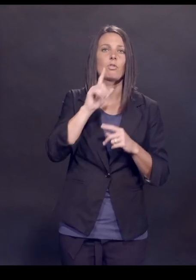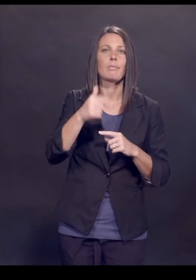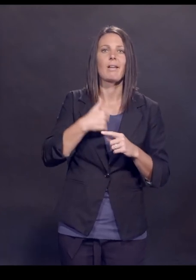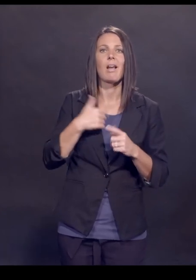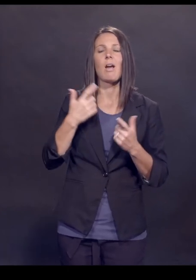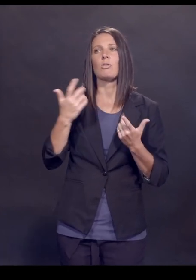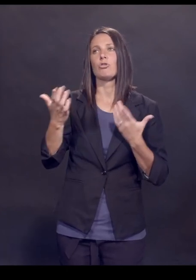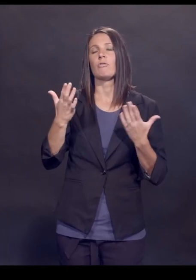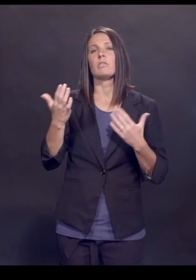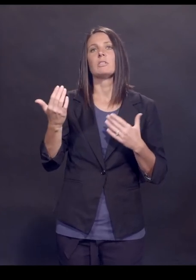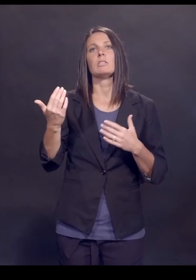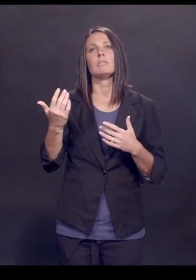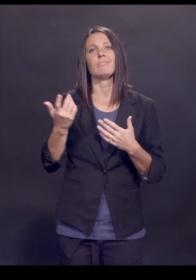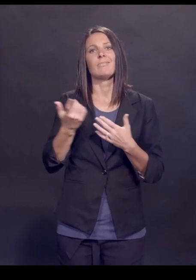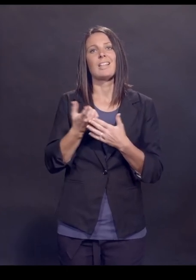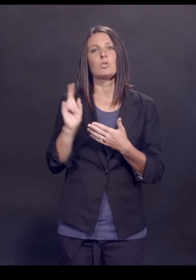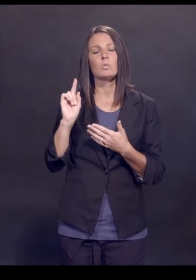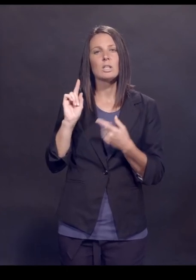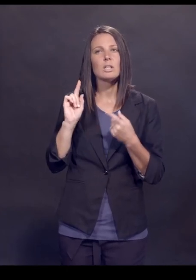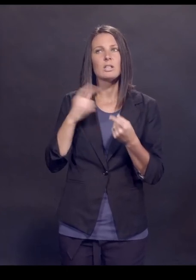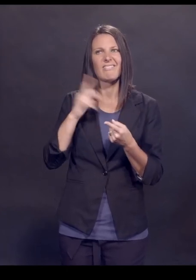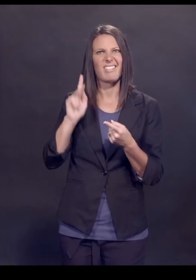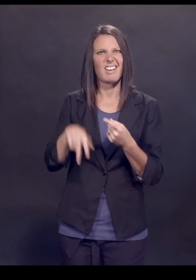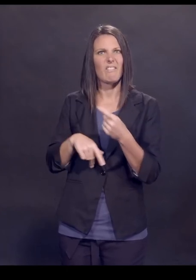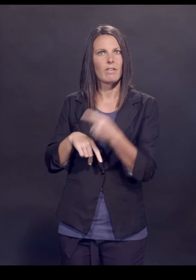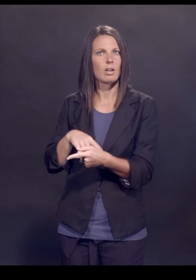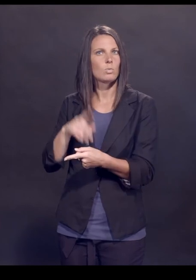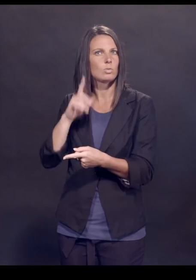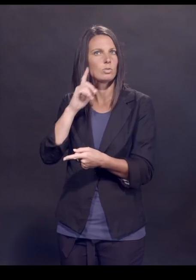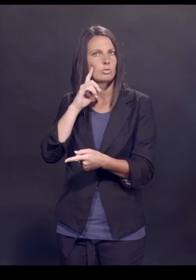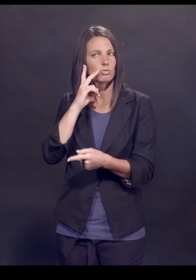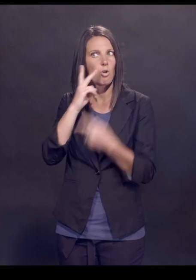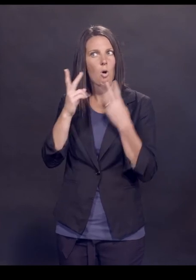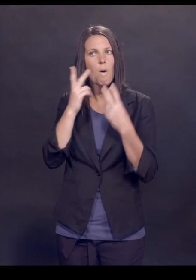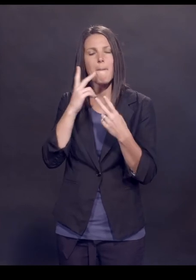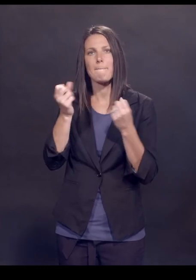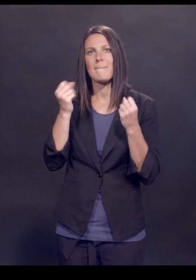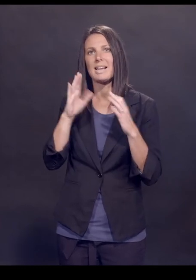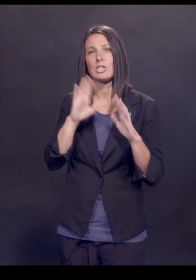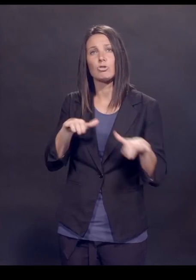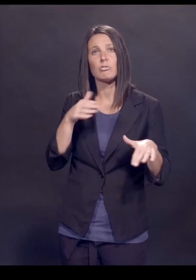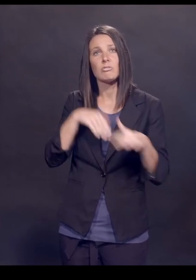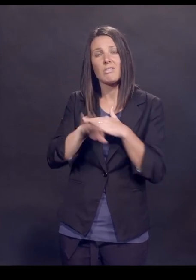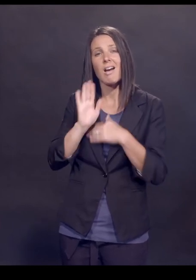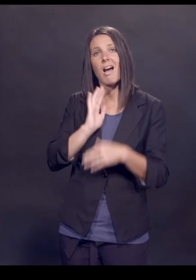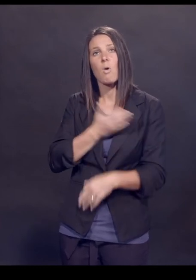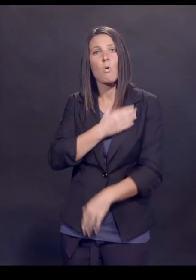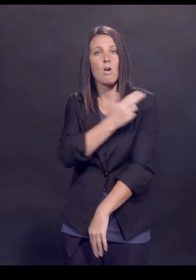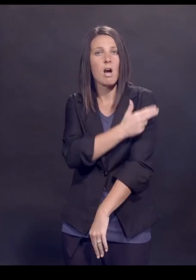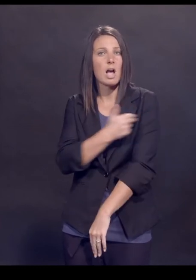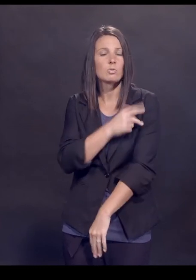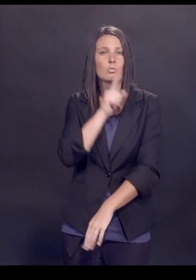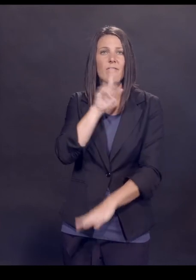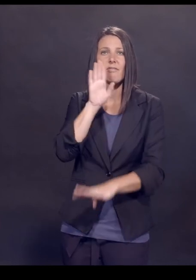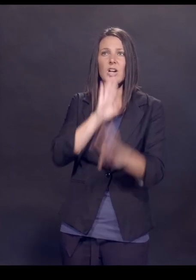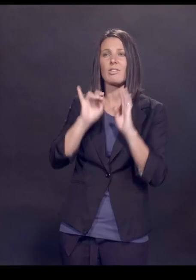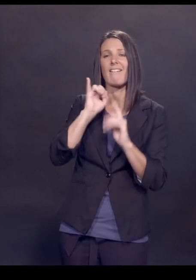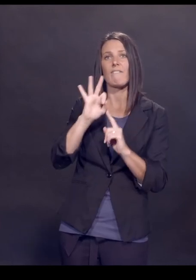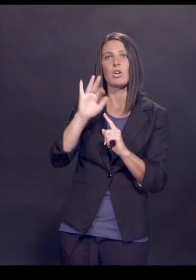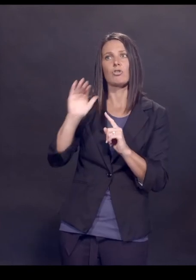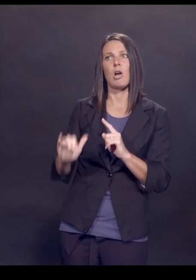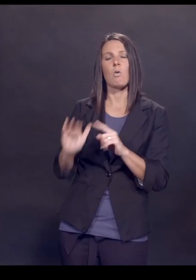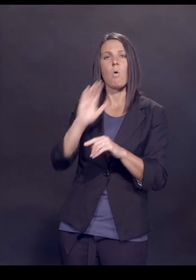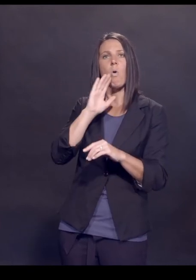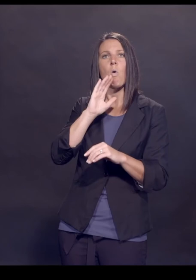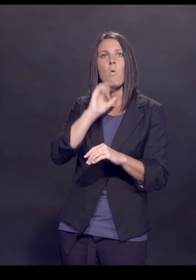was on service last week at a children's hospital, Philadelphia. You know, we saw a number of children who came into our hospital and it was frustrating in two ways. One, if a child was